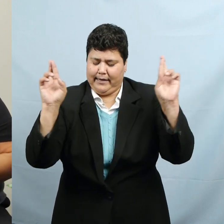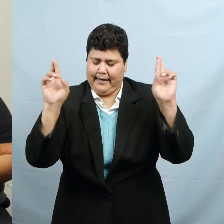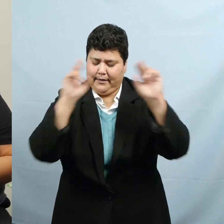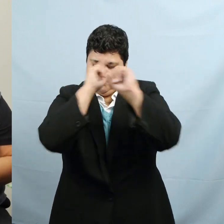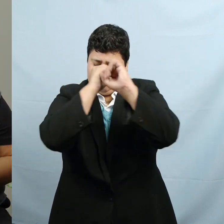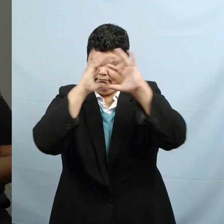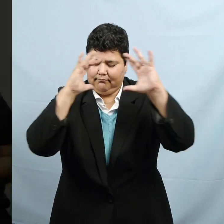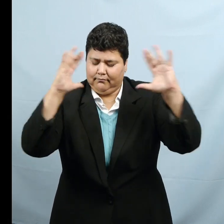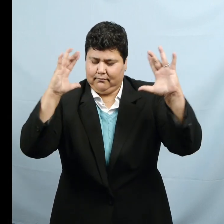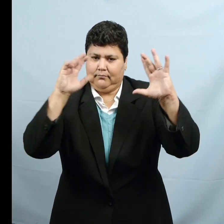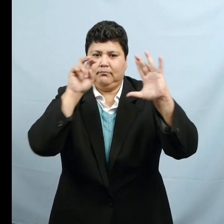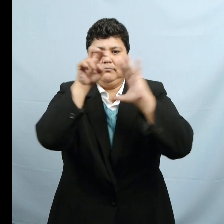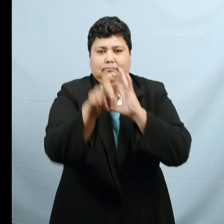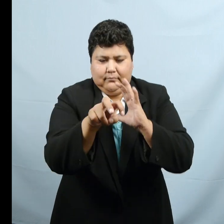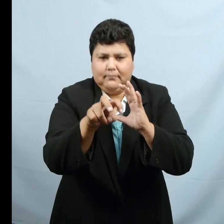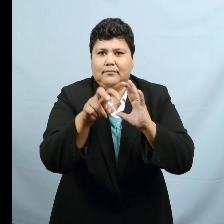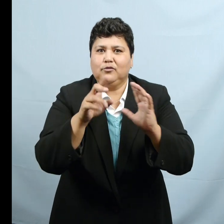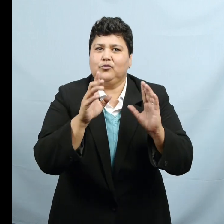as well. Mm-hmm.